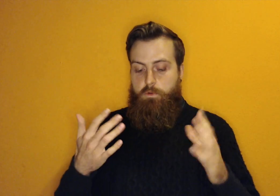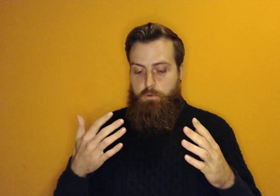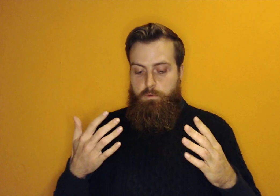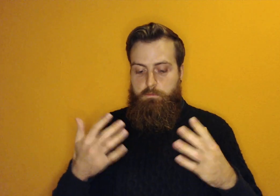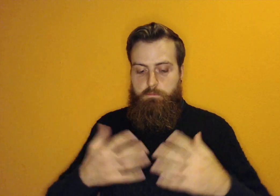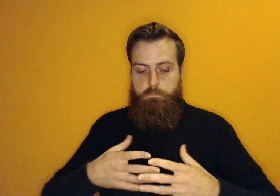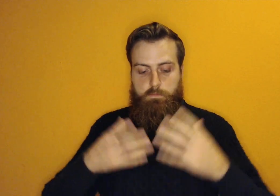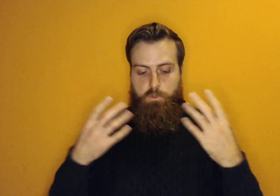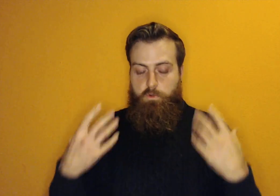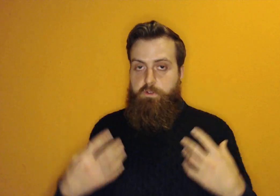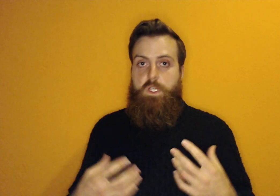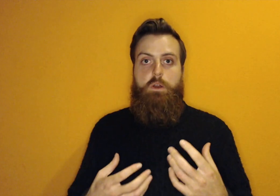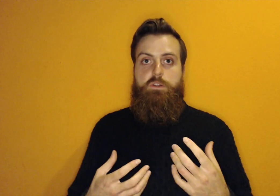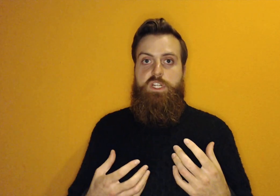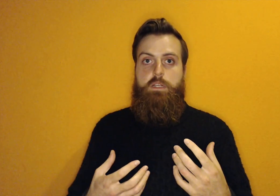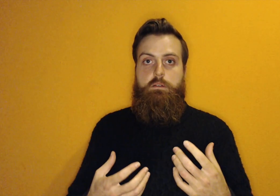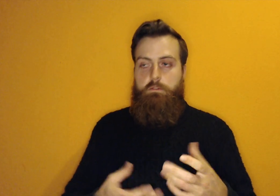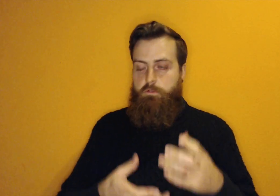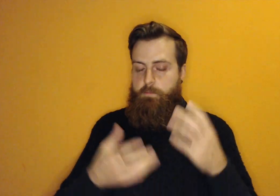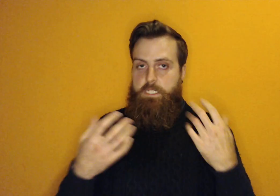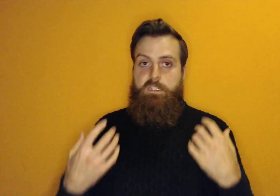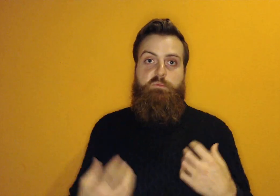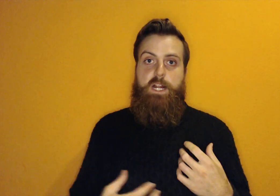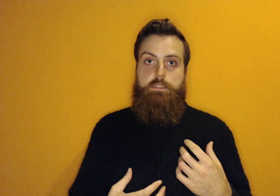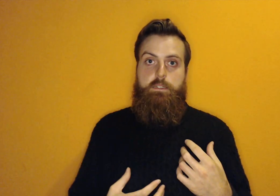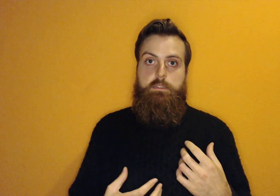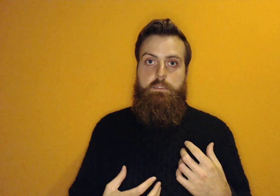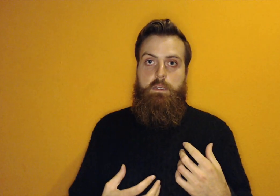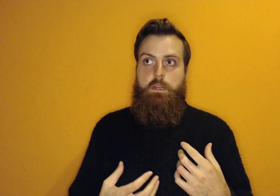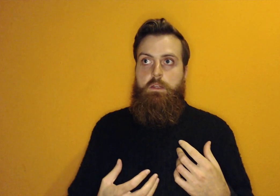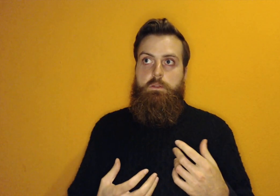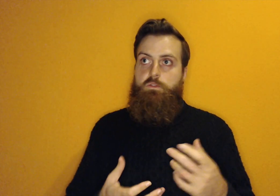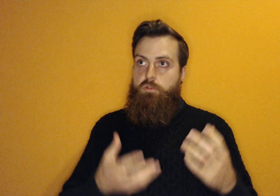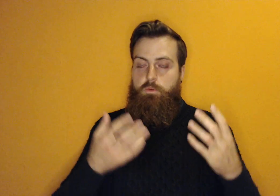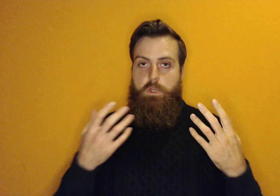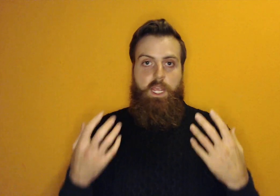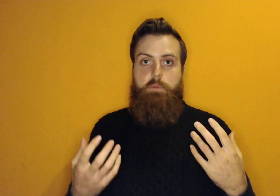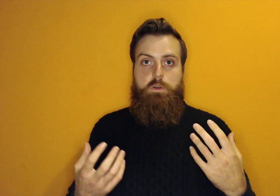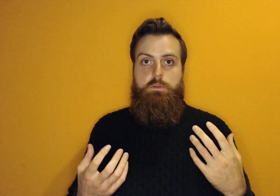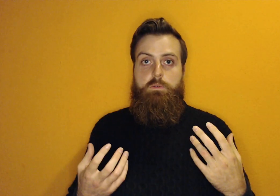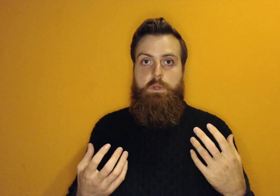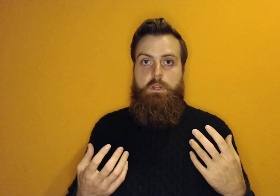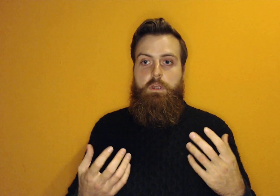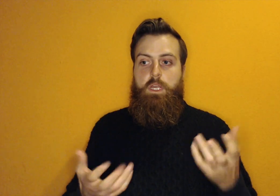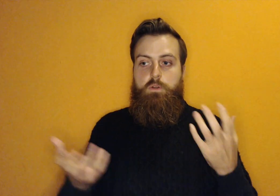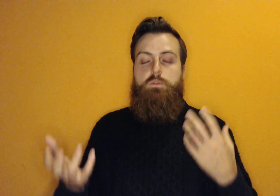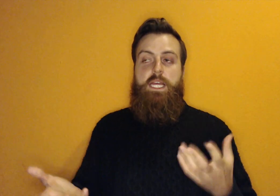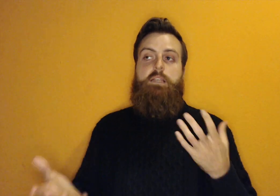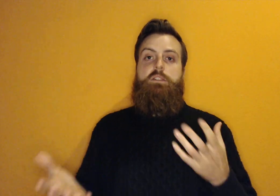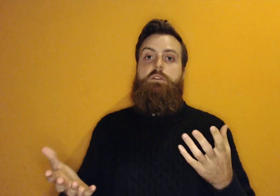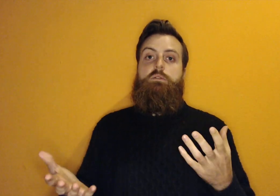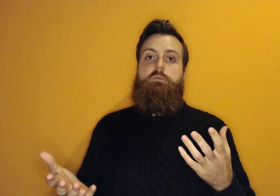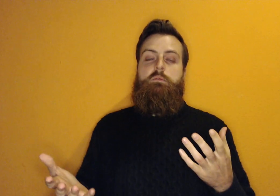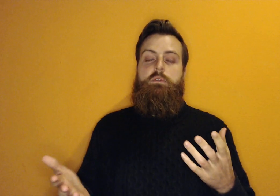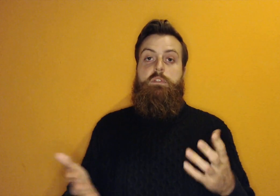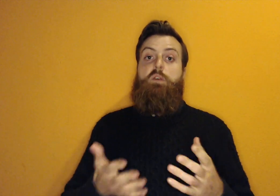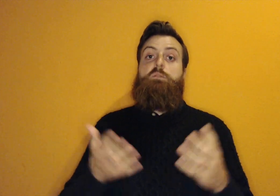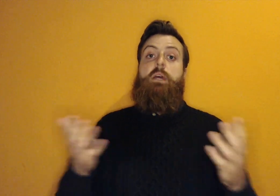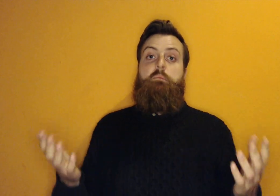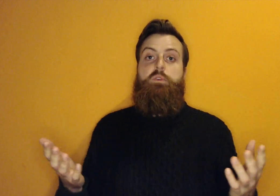your own psychology, through a meditative practice, through a chemical, it all takes you to the ultimate endpoint,